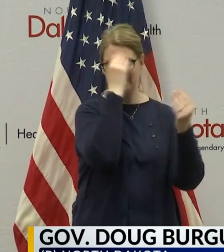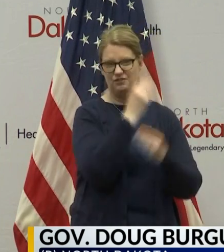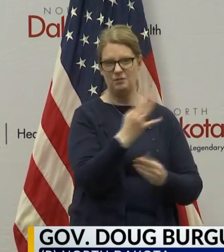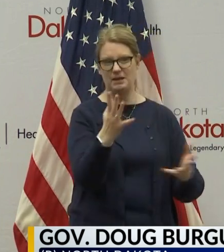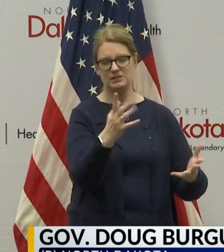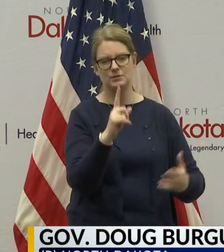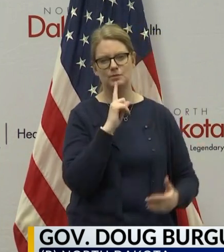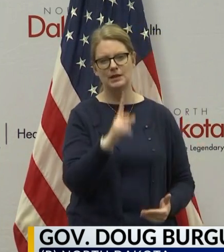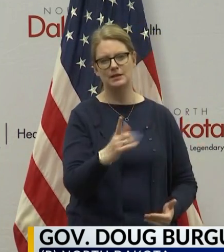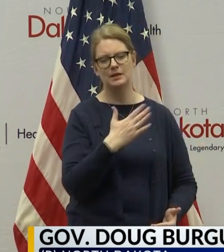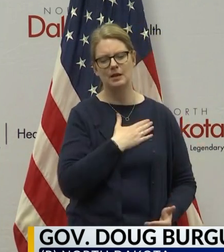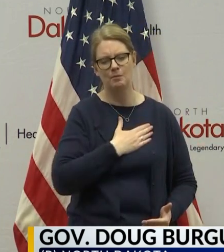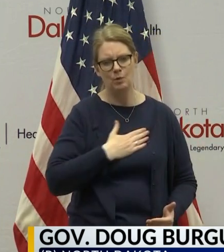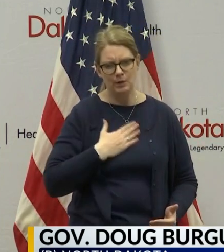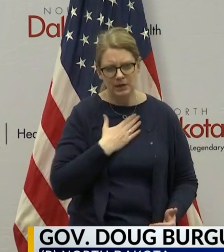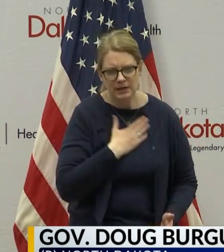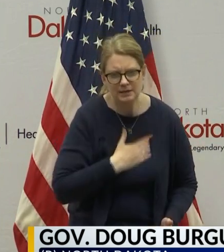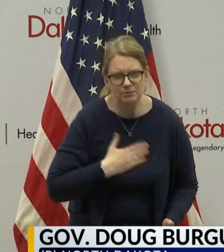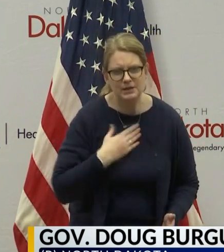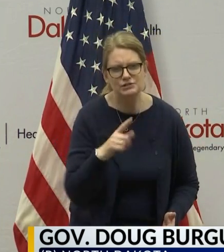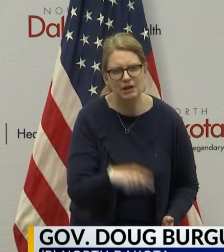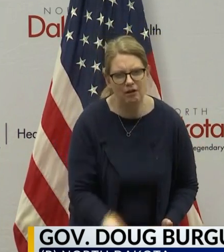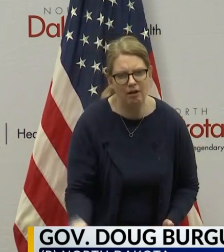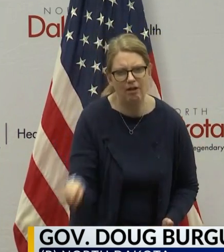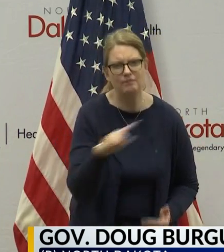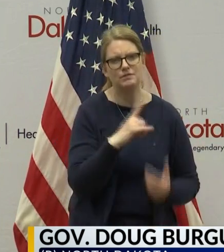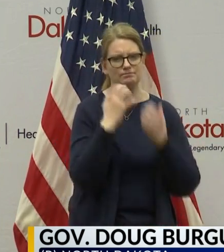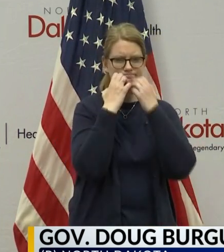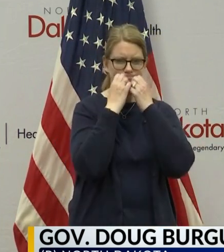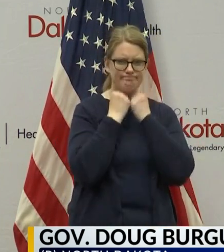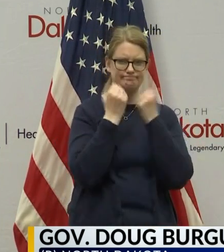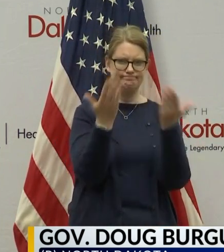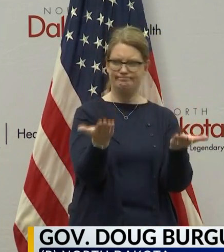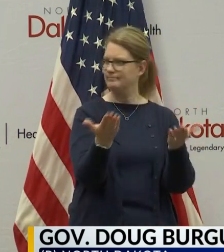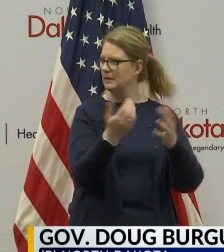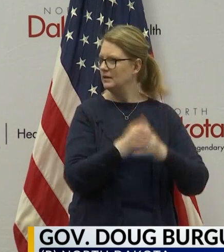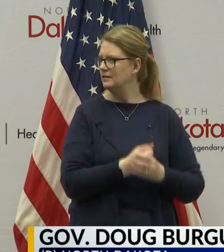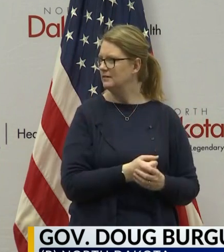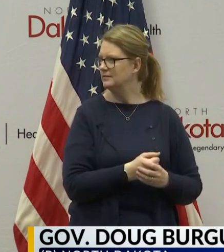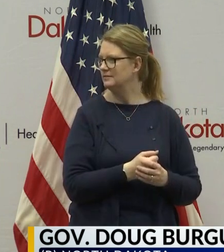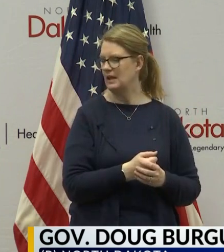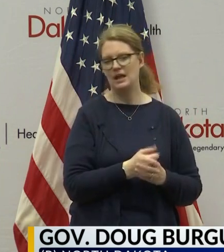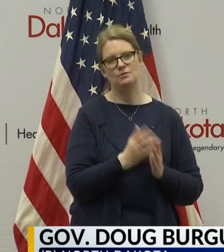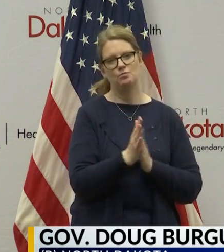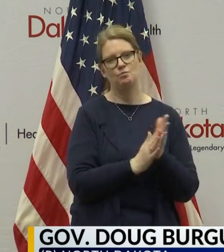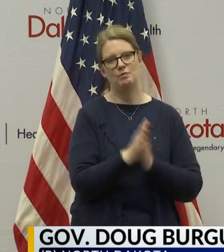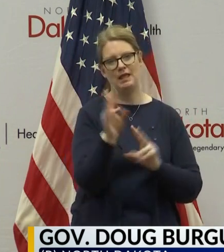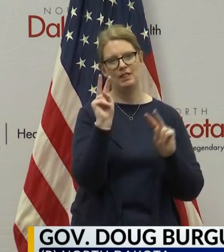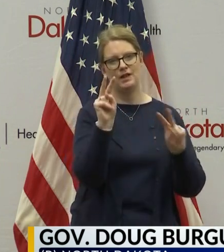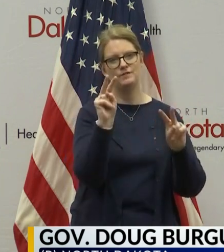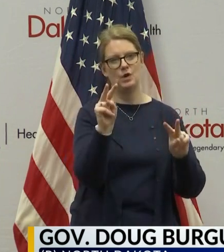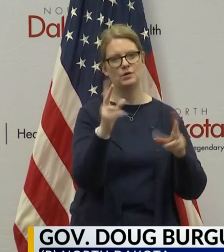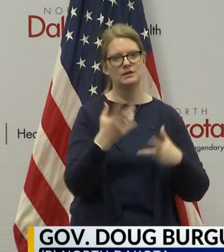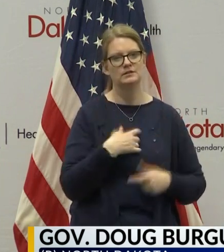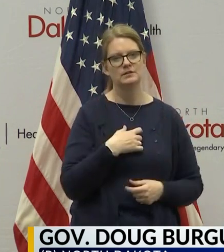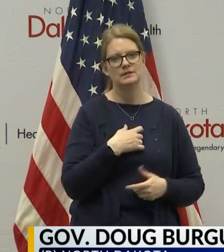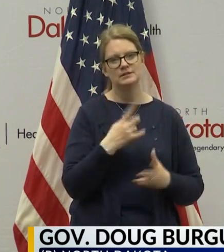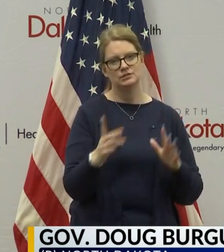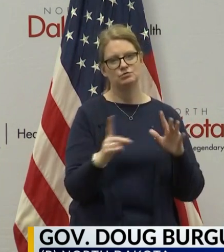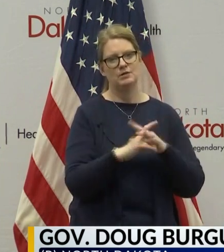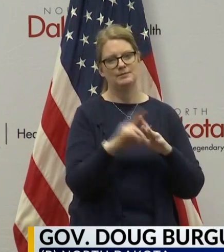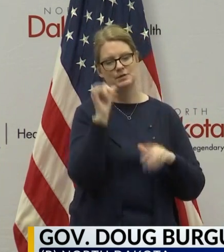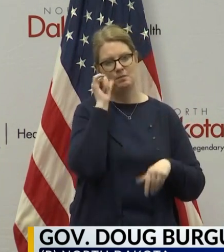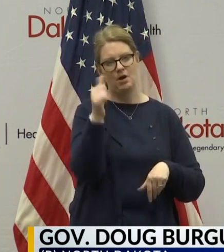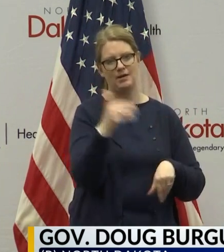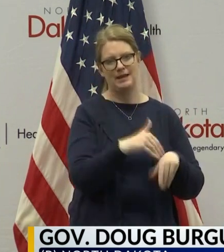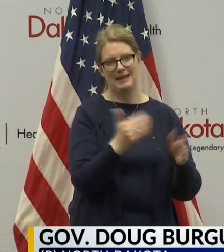we're deeply appreciative of each of you, uh, being here and being part of this. Uh, and, uh, we look forward to seeing you again tomorrow at 3